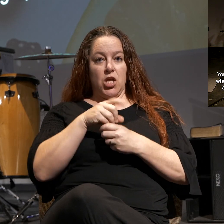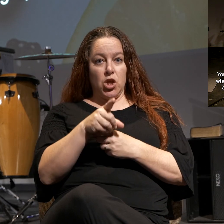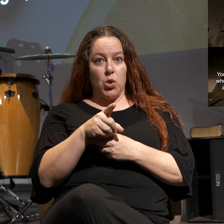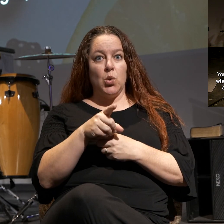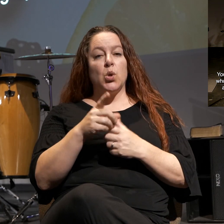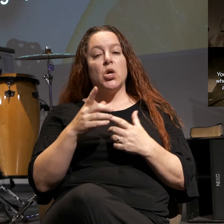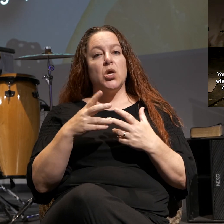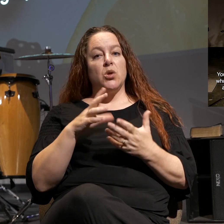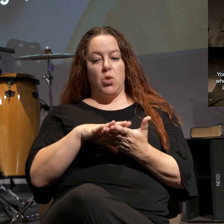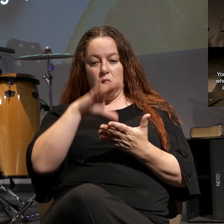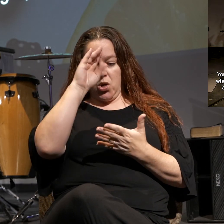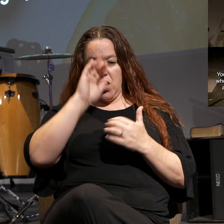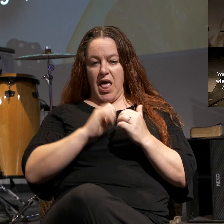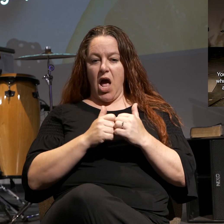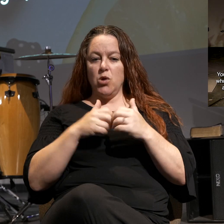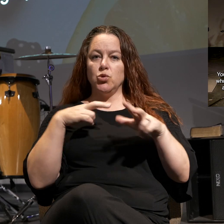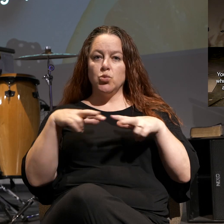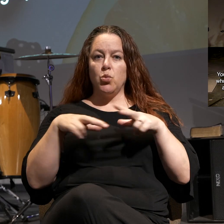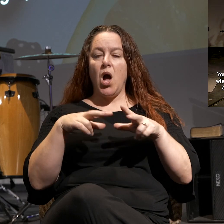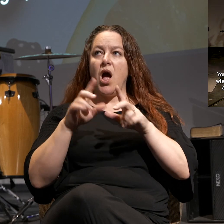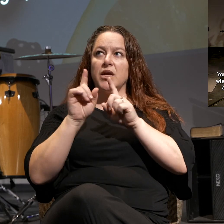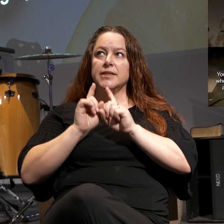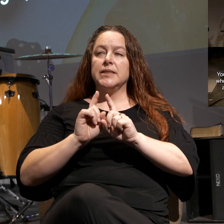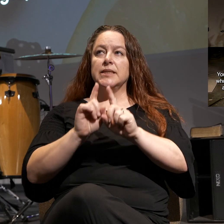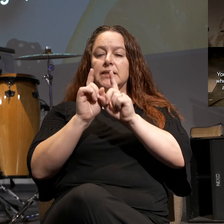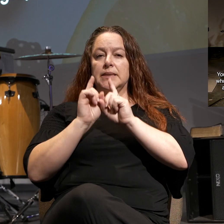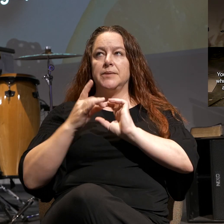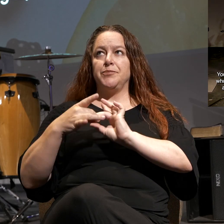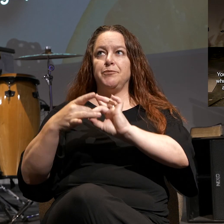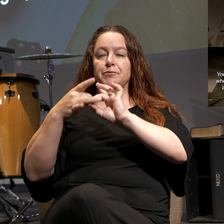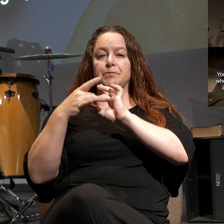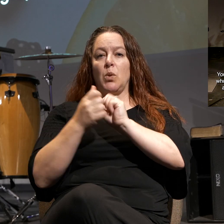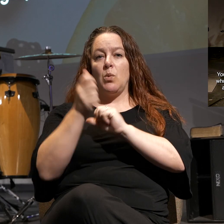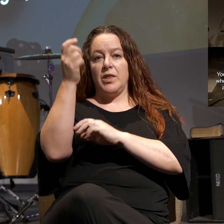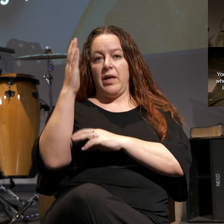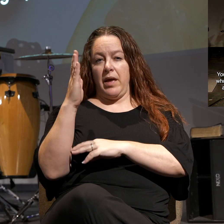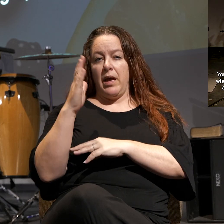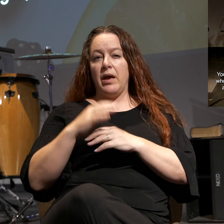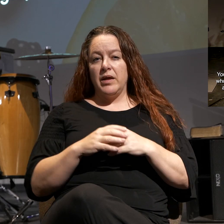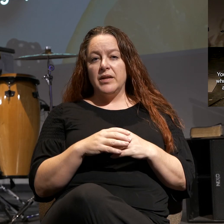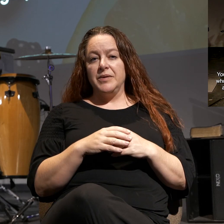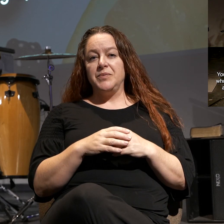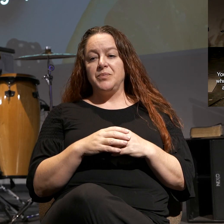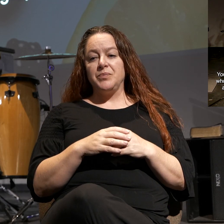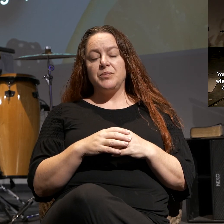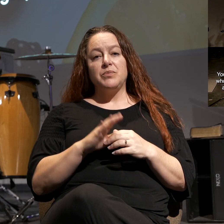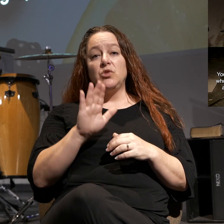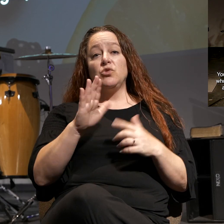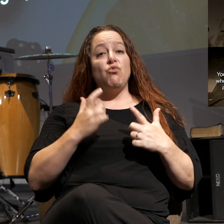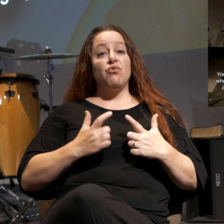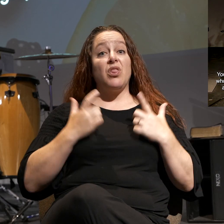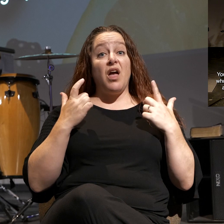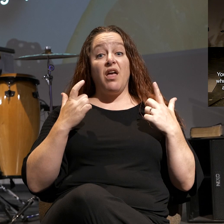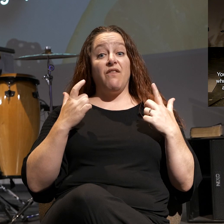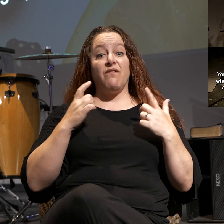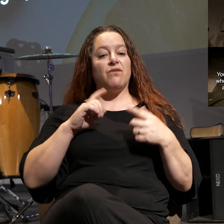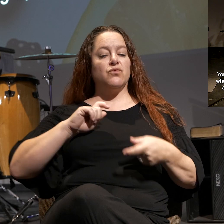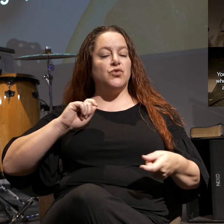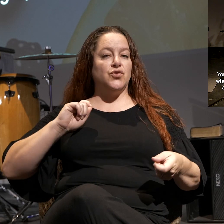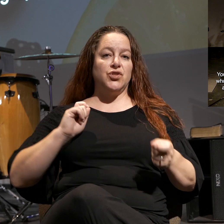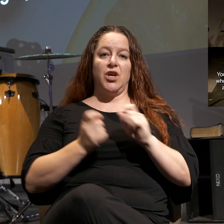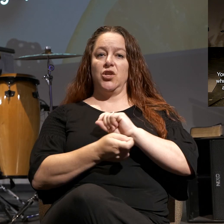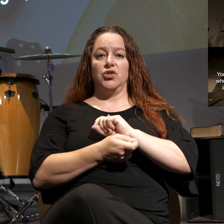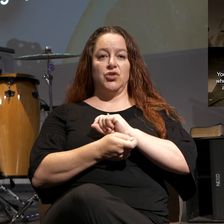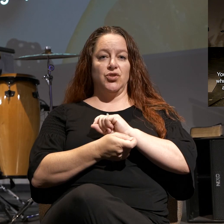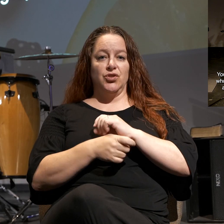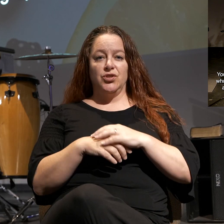to walk in vital union and communion with God, your life will radically change.